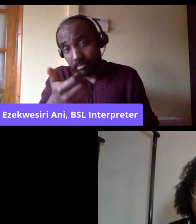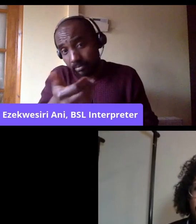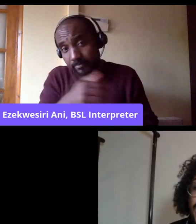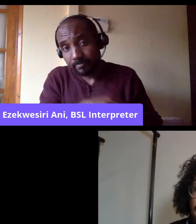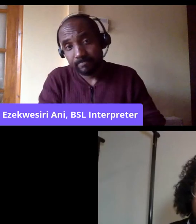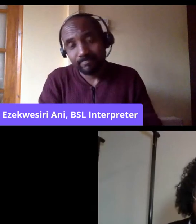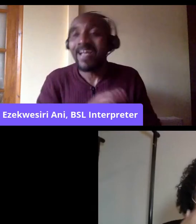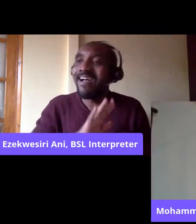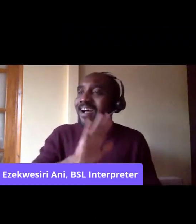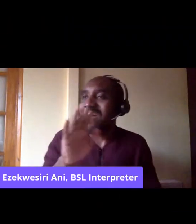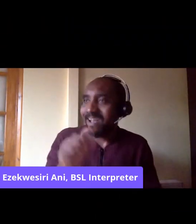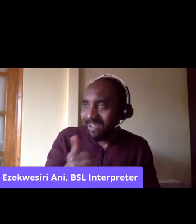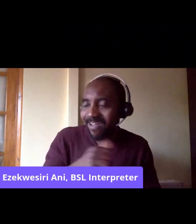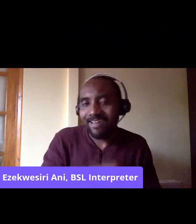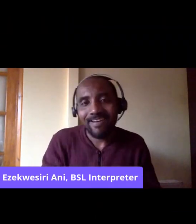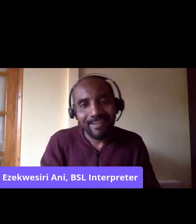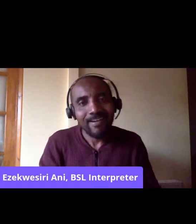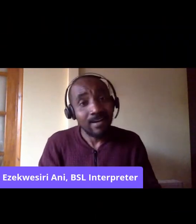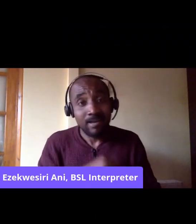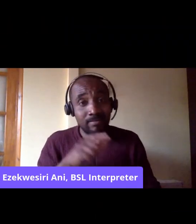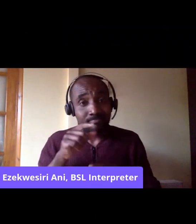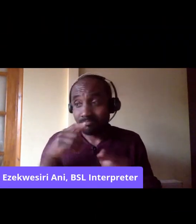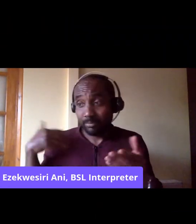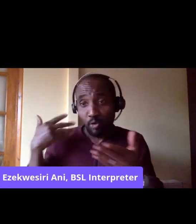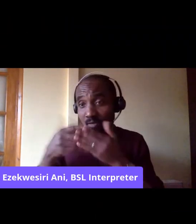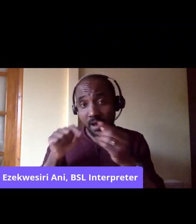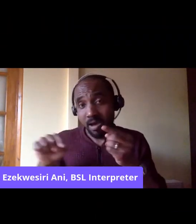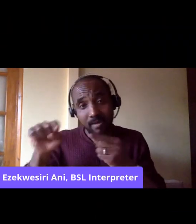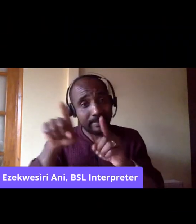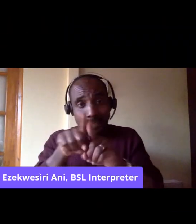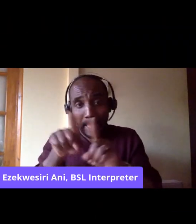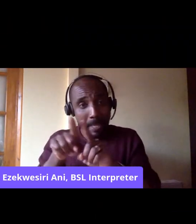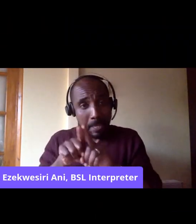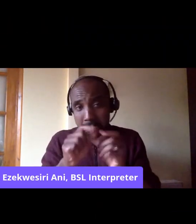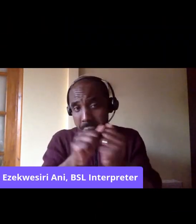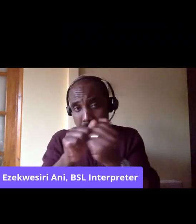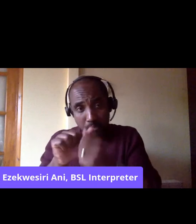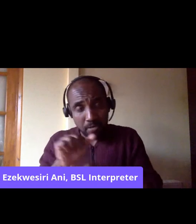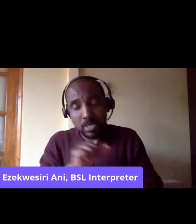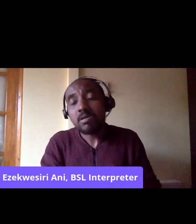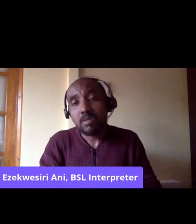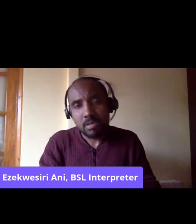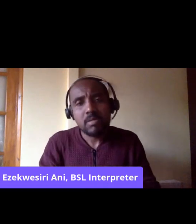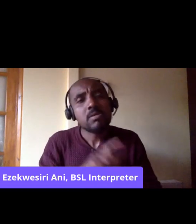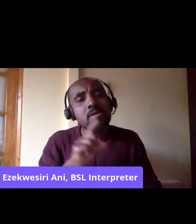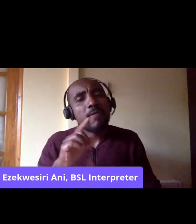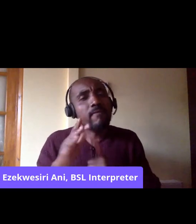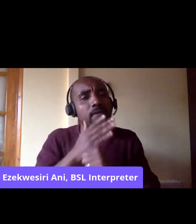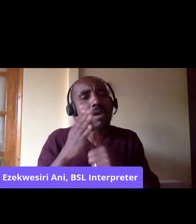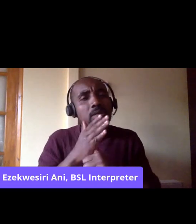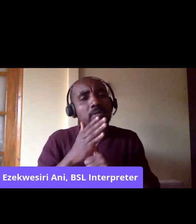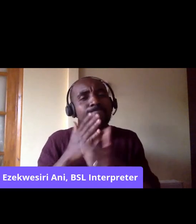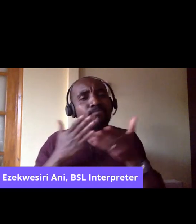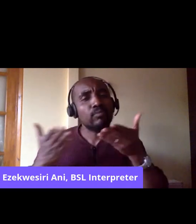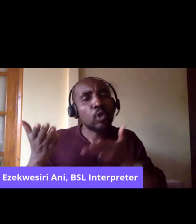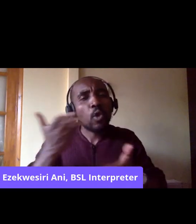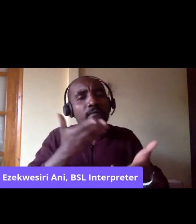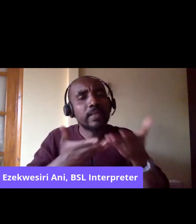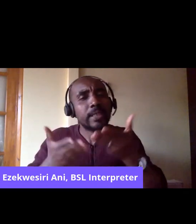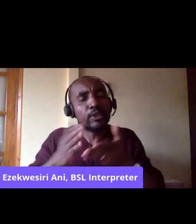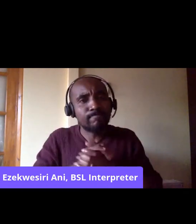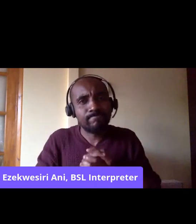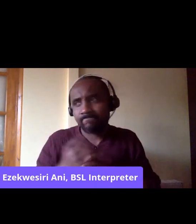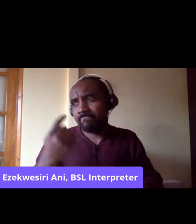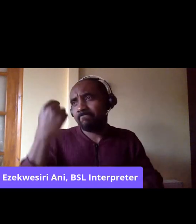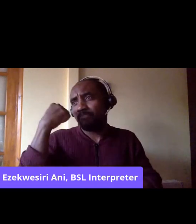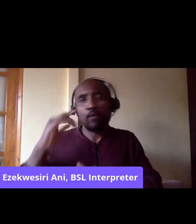Hiya. I guess I would just echo what everyone else is saying. First of all, on question of conversations, going back to what Diane Abbott